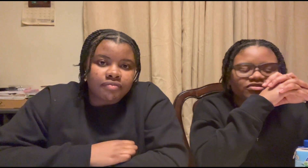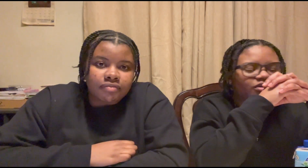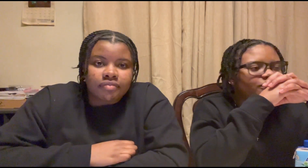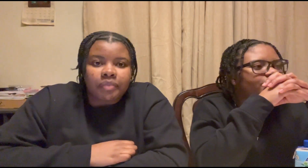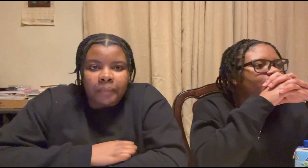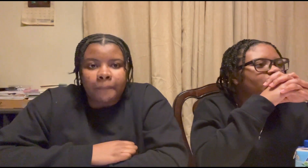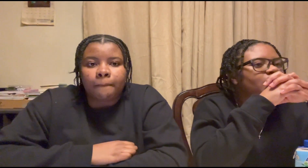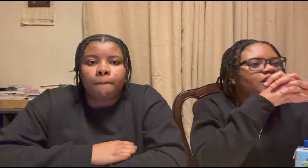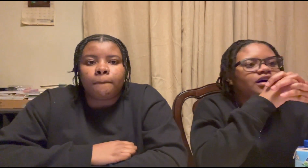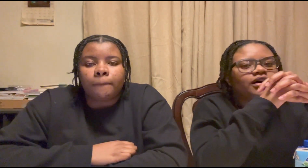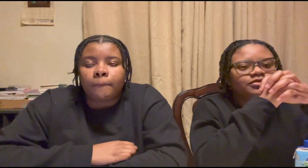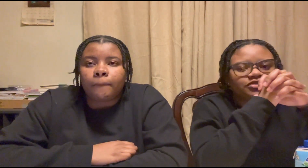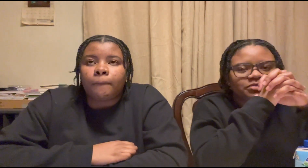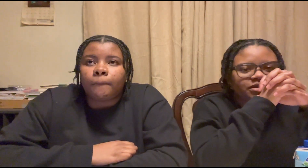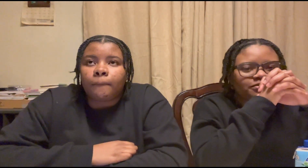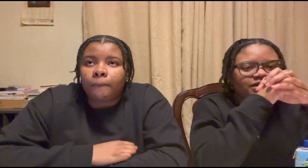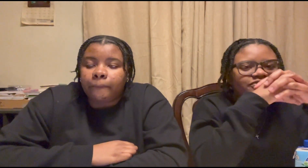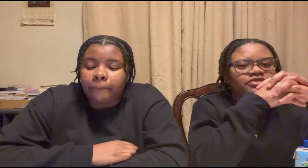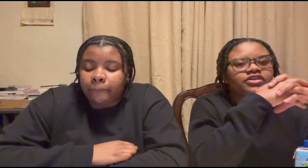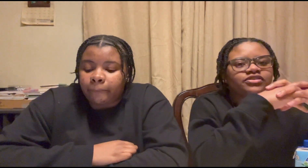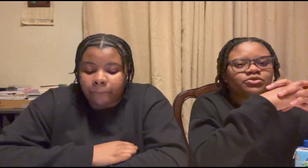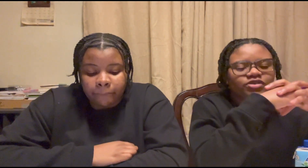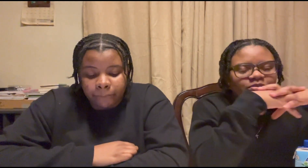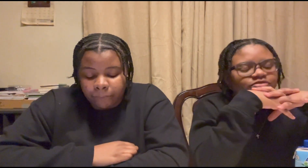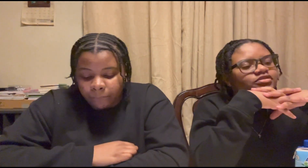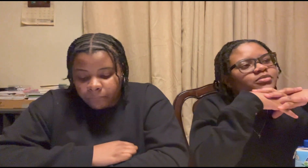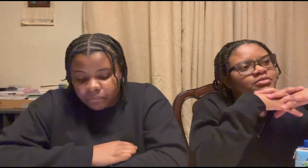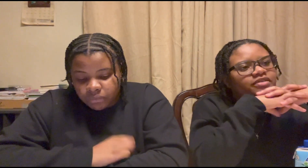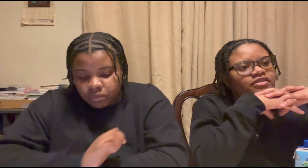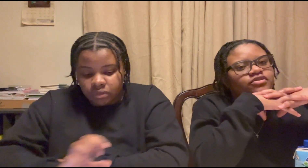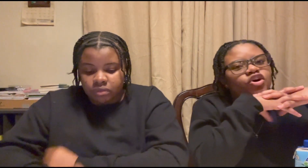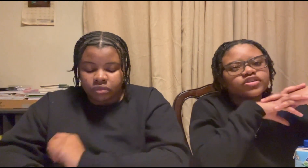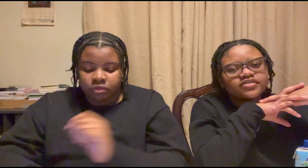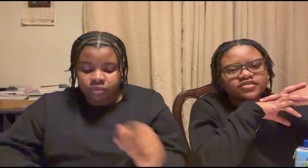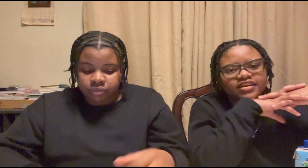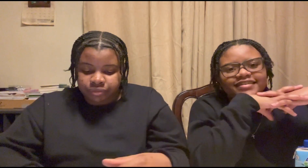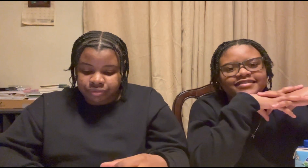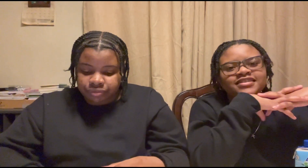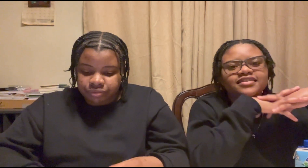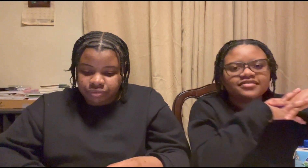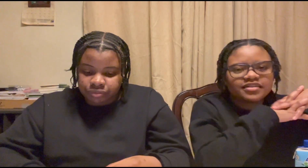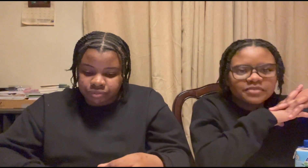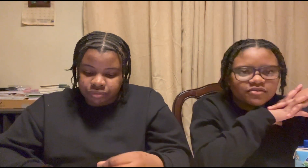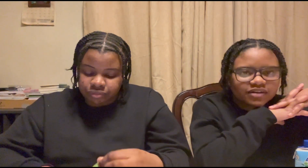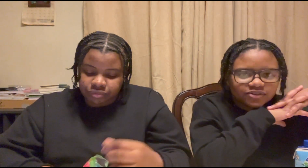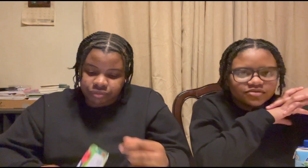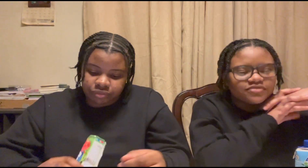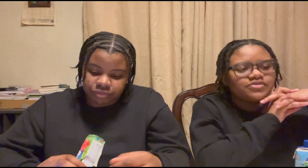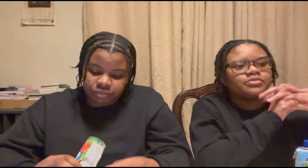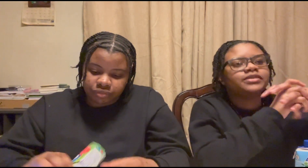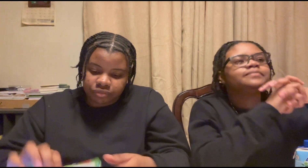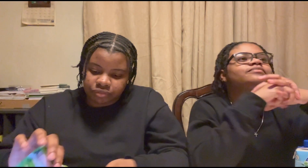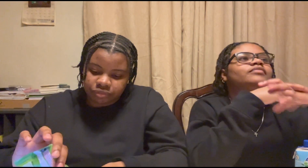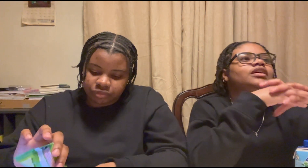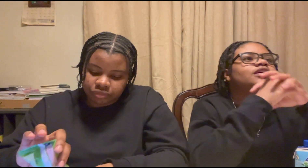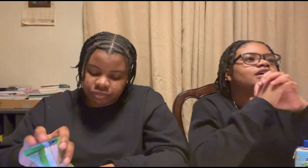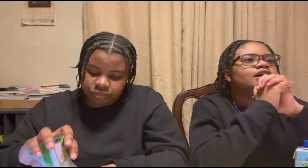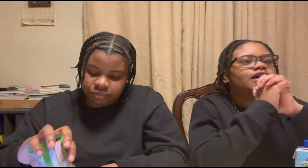flow um for me my favorite couple some of my favorite artists is jonathan mc reynolds you feel me um